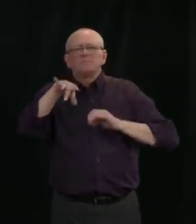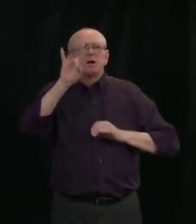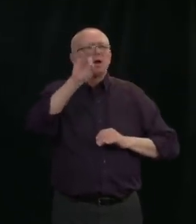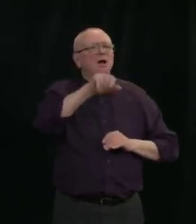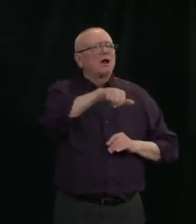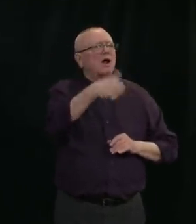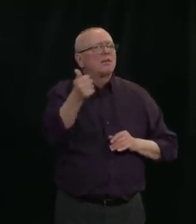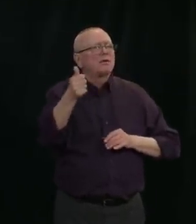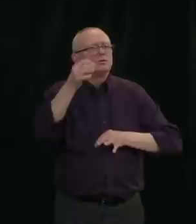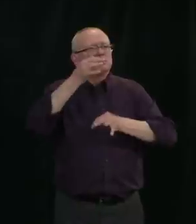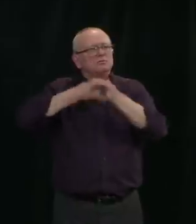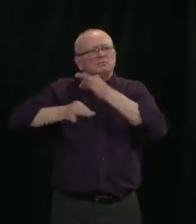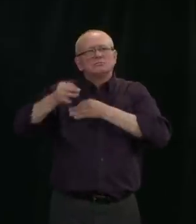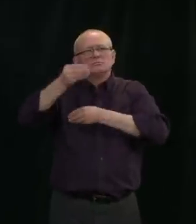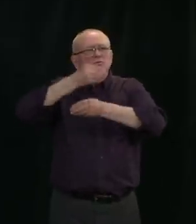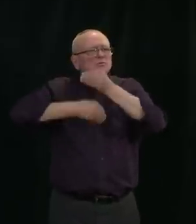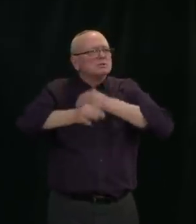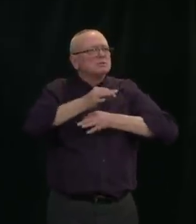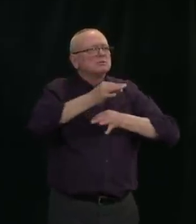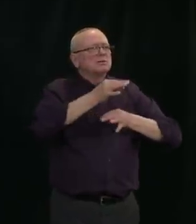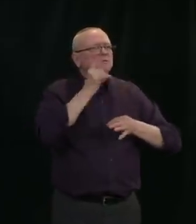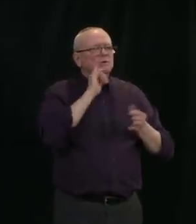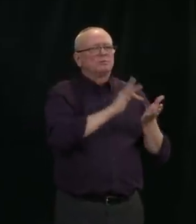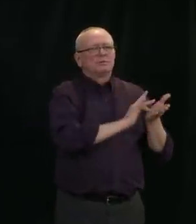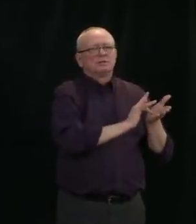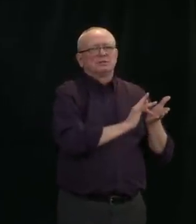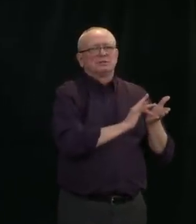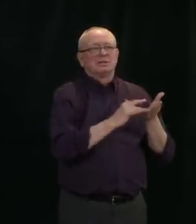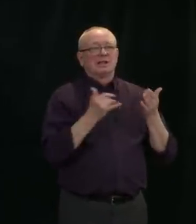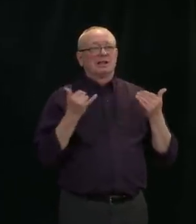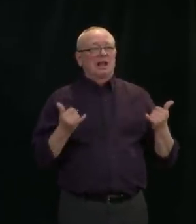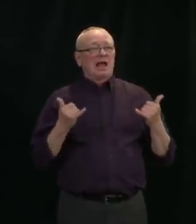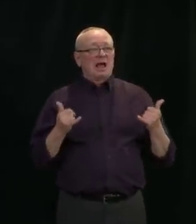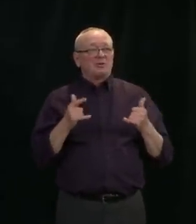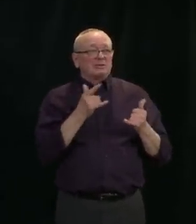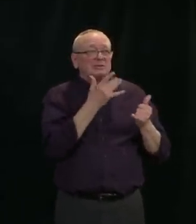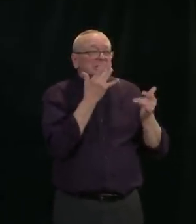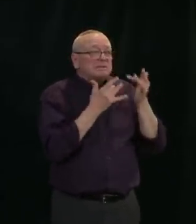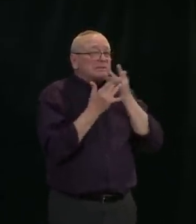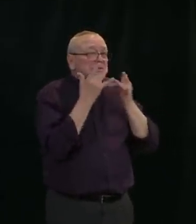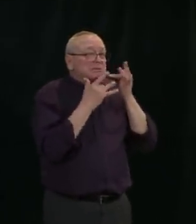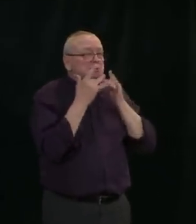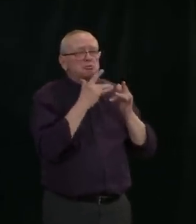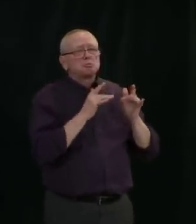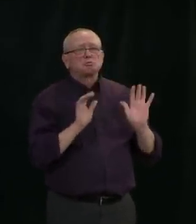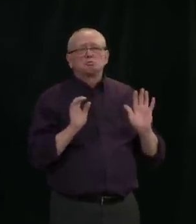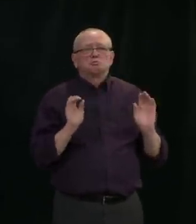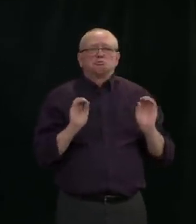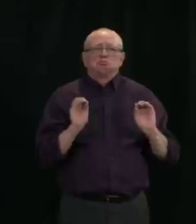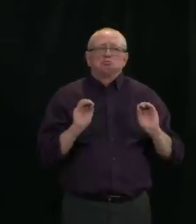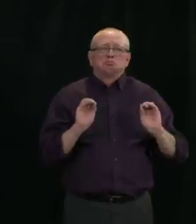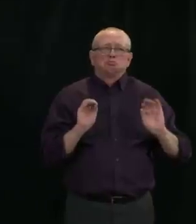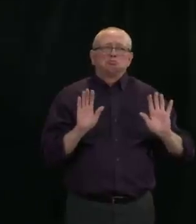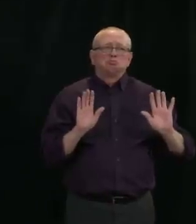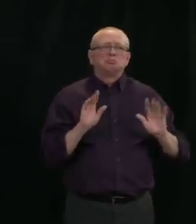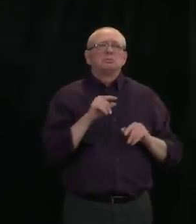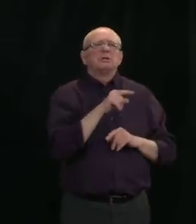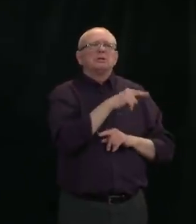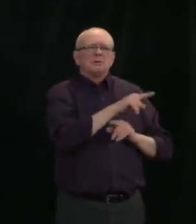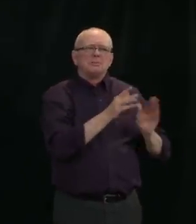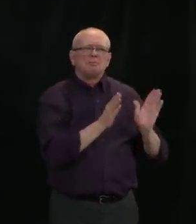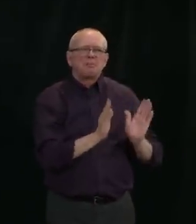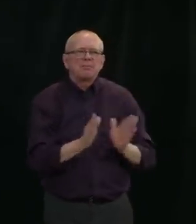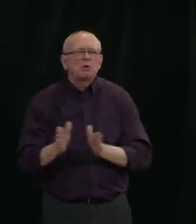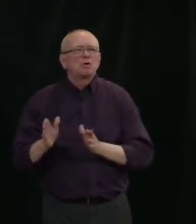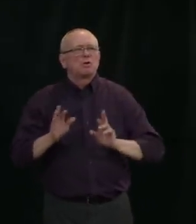I'm not aware of any specific medication shortages at this time. Again, this is a proactive measure that's being taken. With respect to